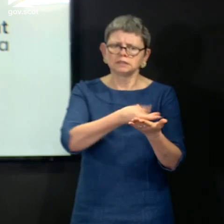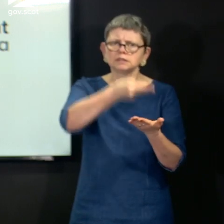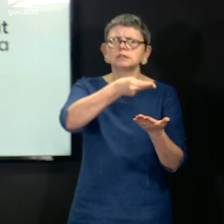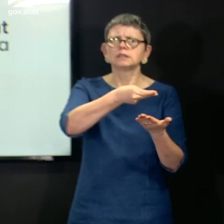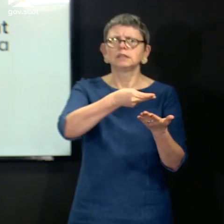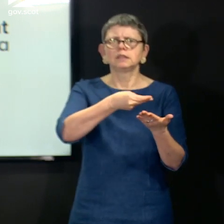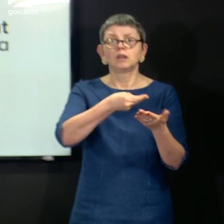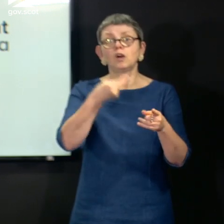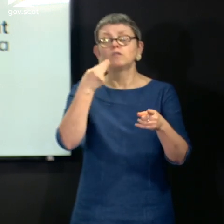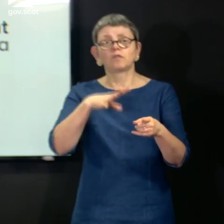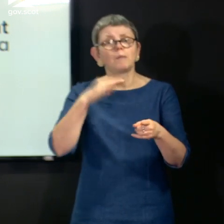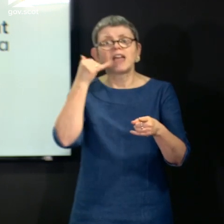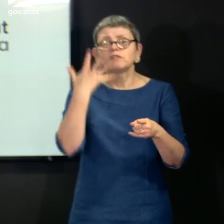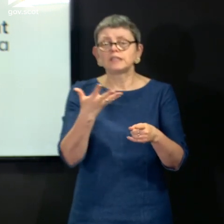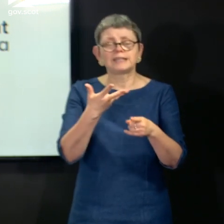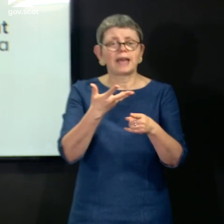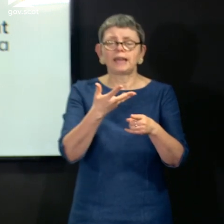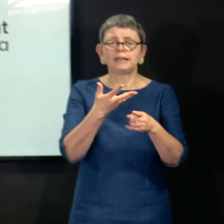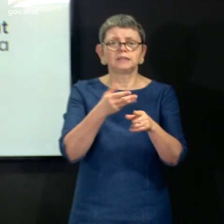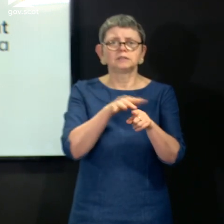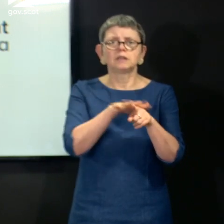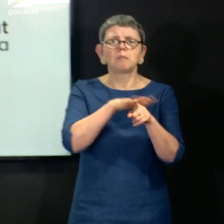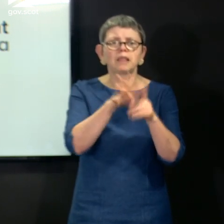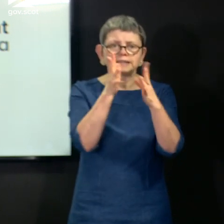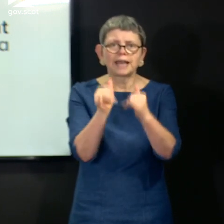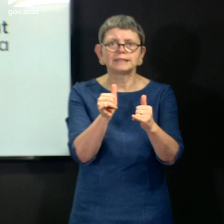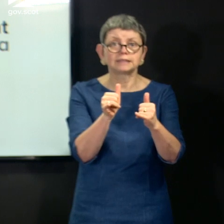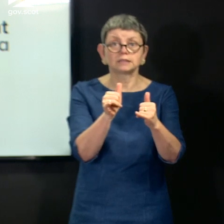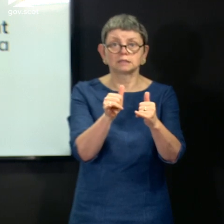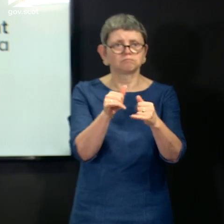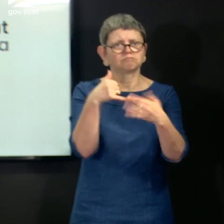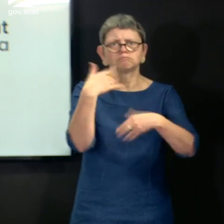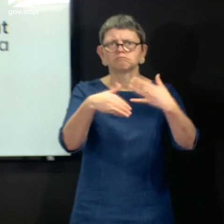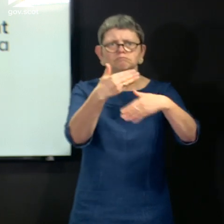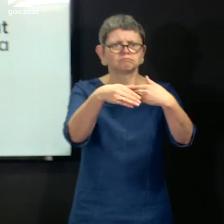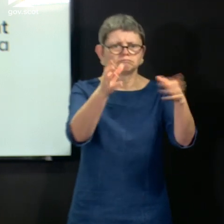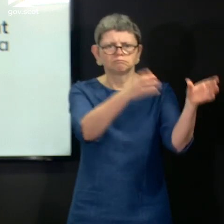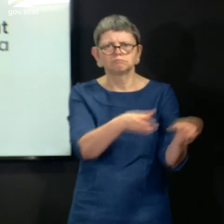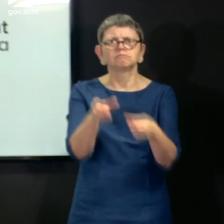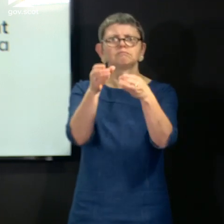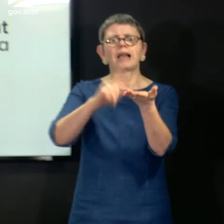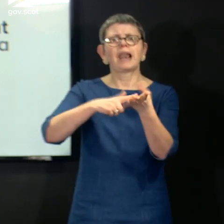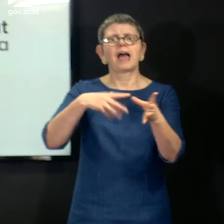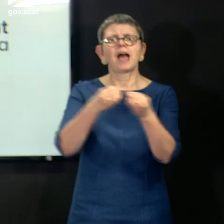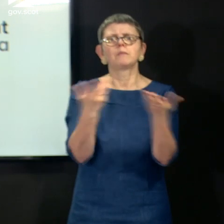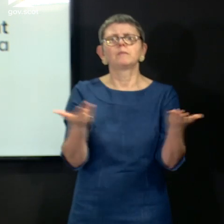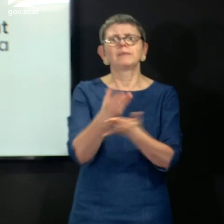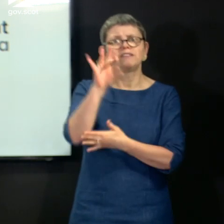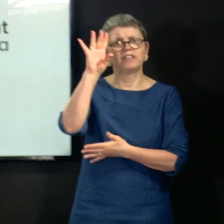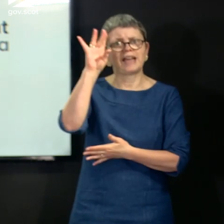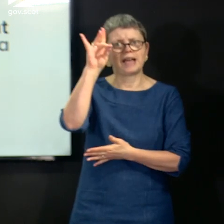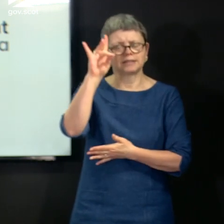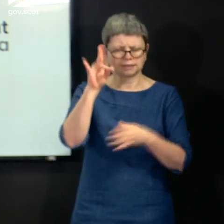blood testing processes. These are then passed to our NHS lab in Inverness, and the threshold of